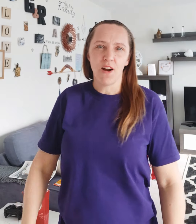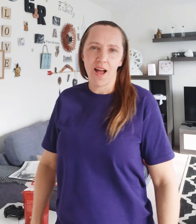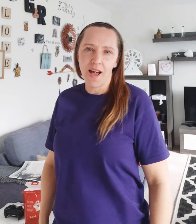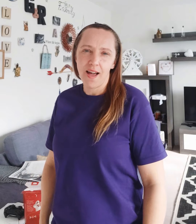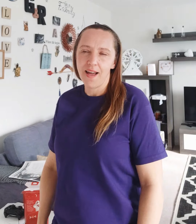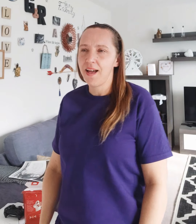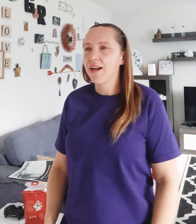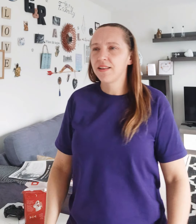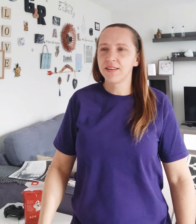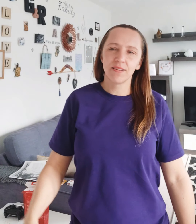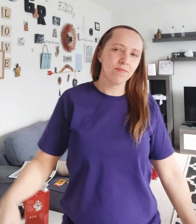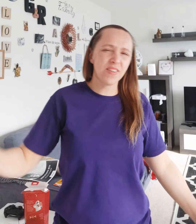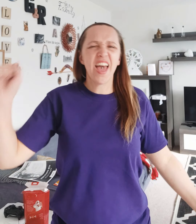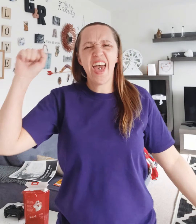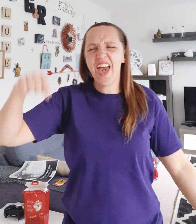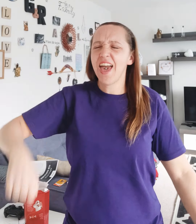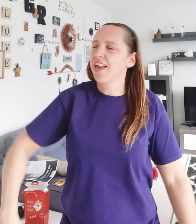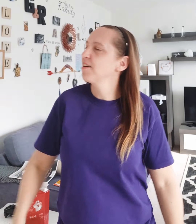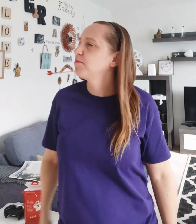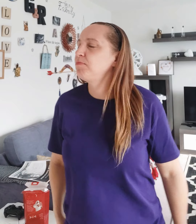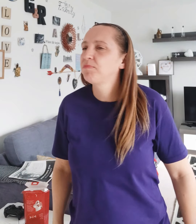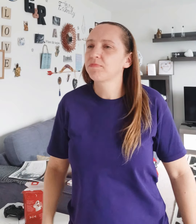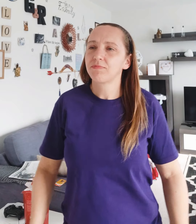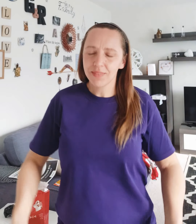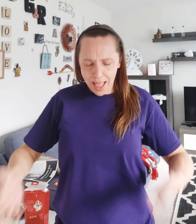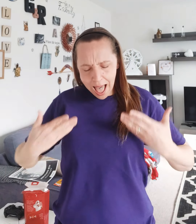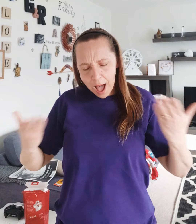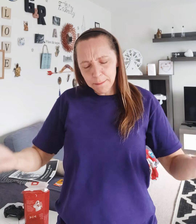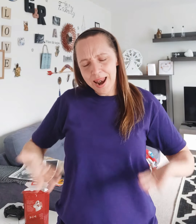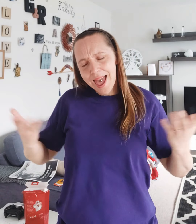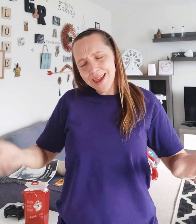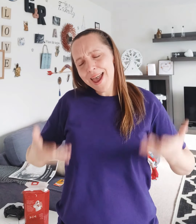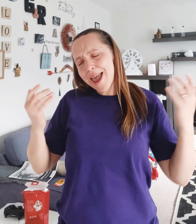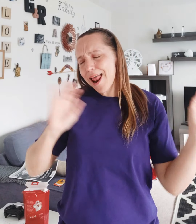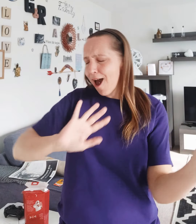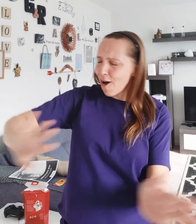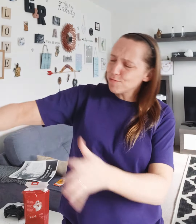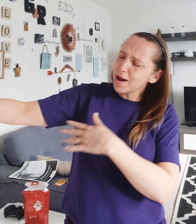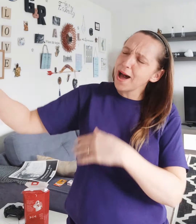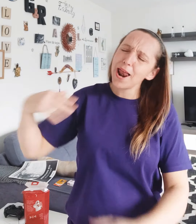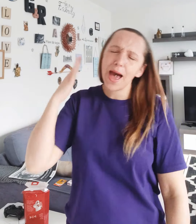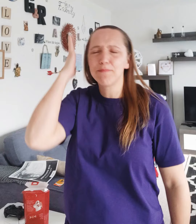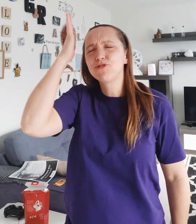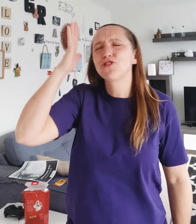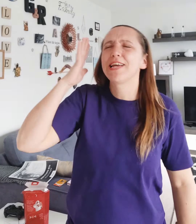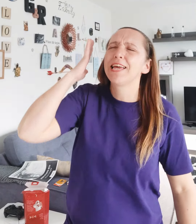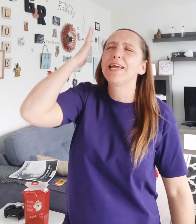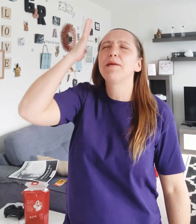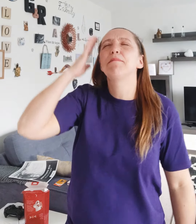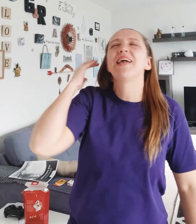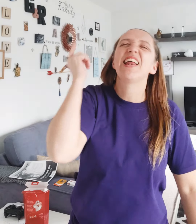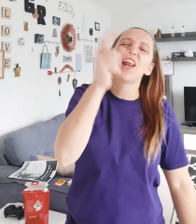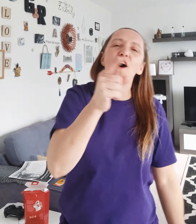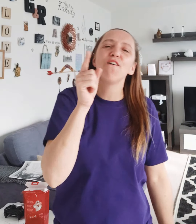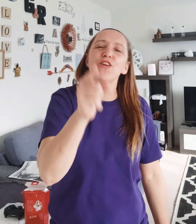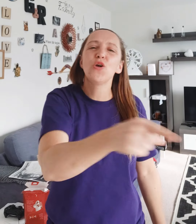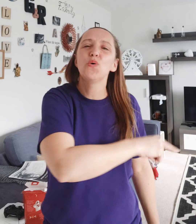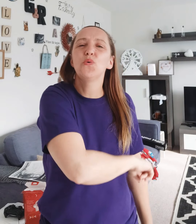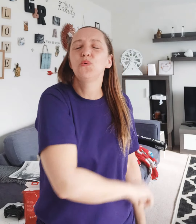fun, hey. I pay it off, but I'm of you,